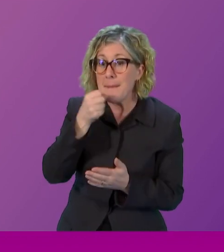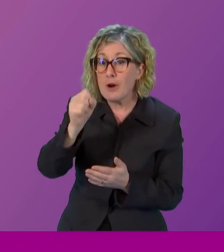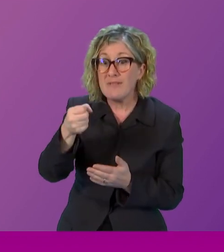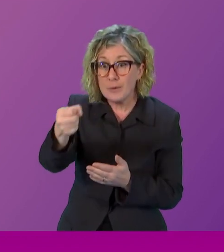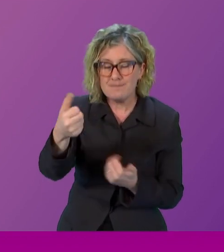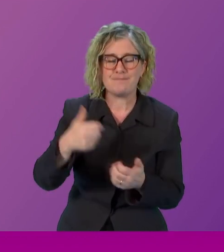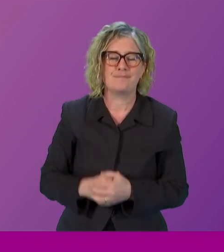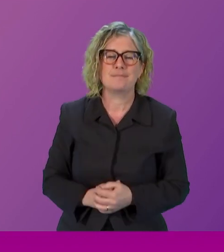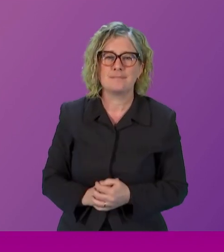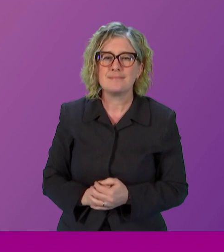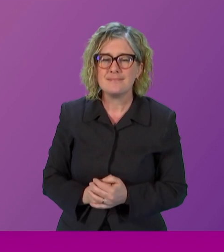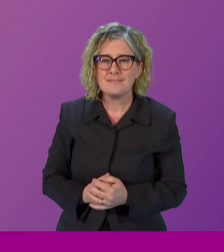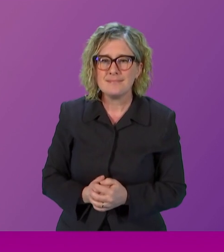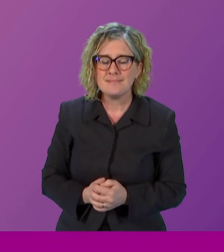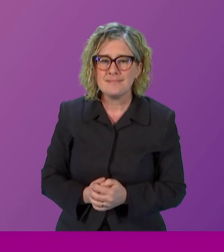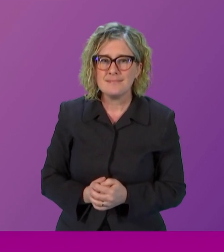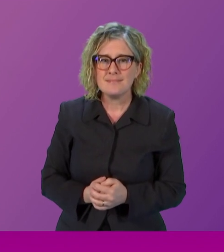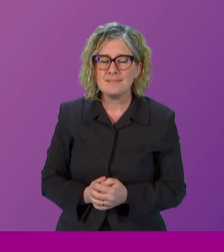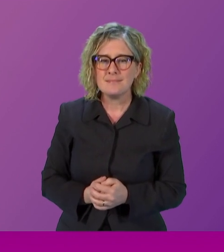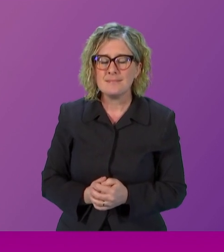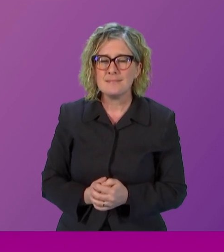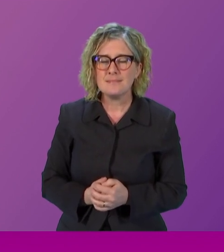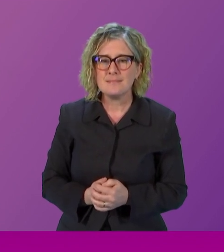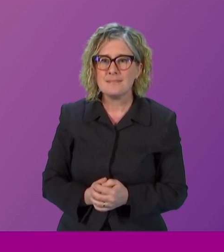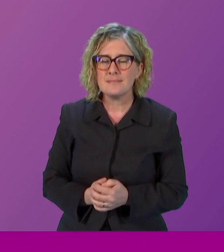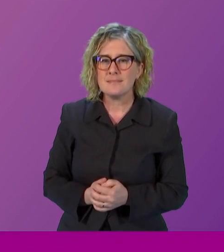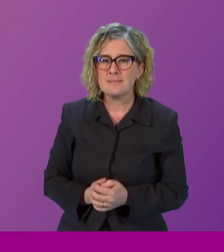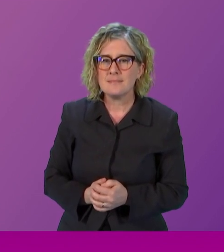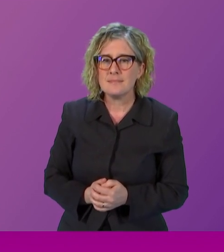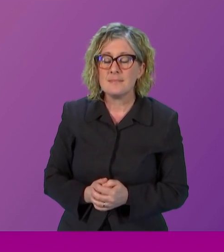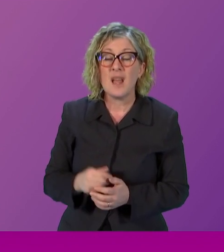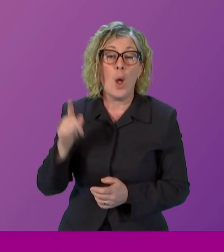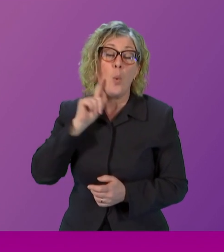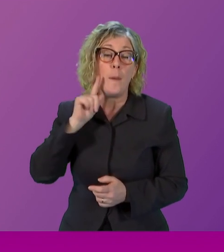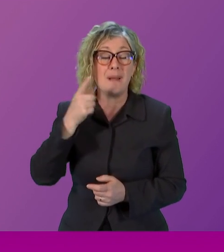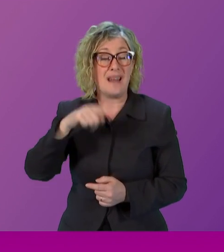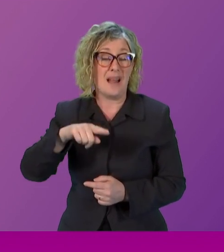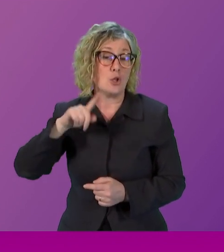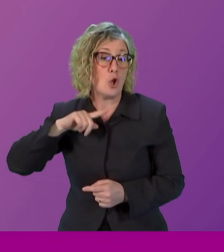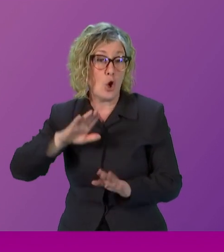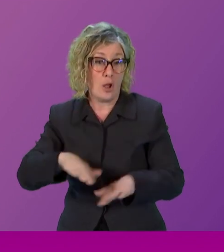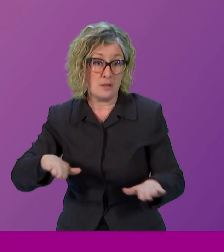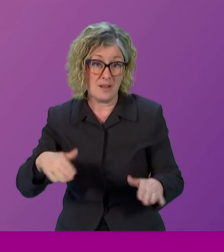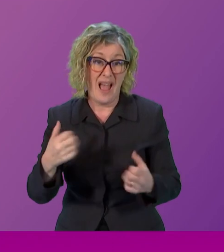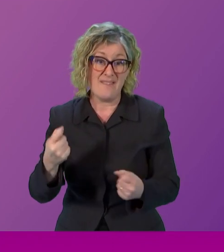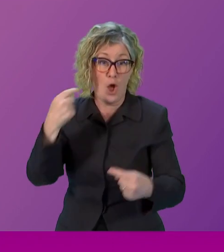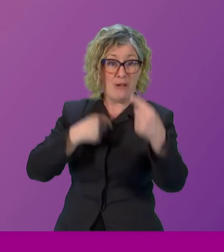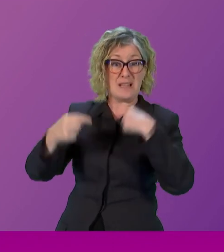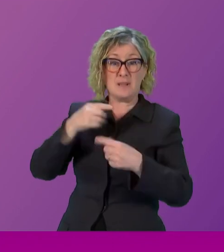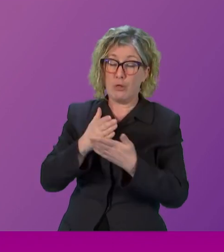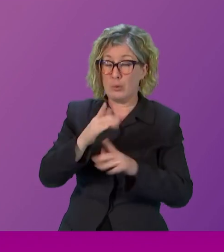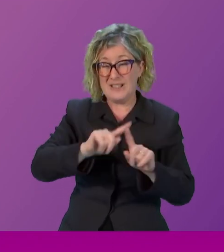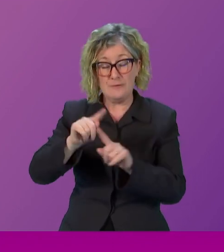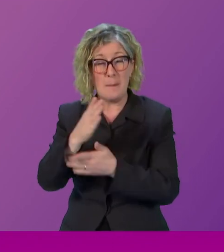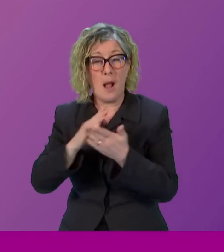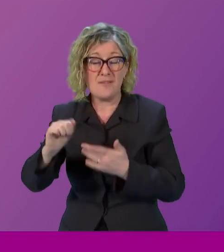Women and girls in Scotland experience harassment across all areas of their life, at school, in work, on the street and